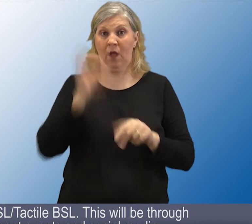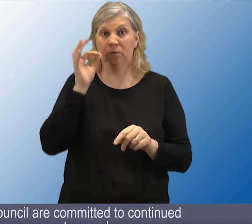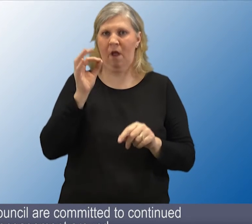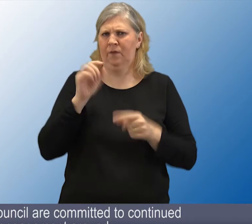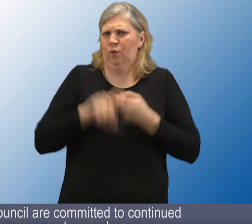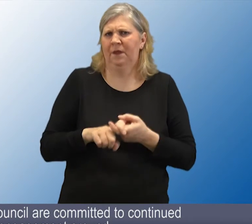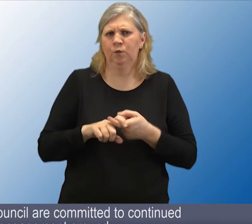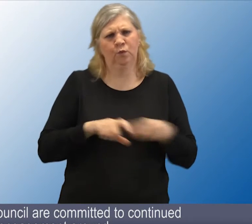media.